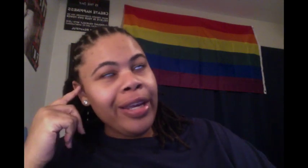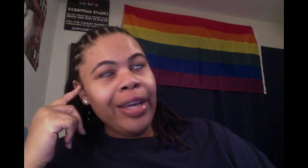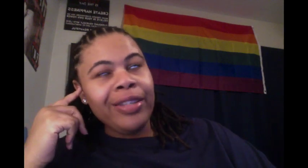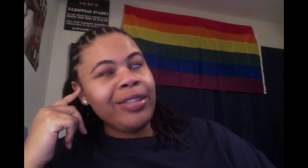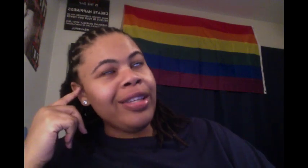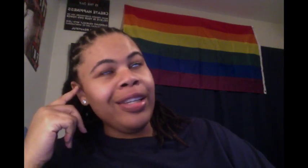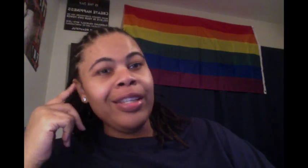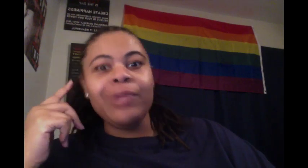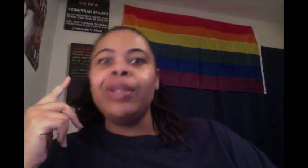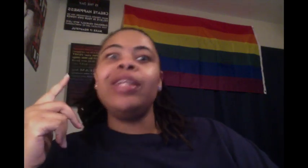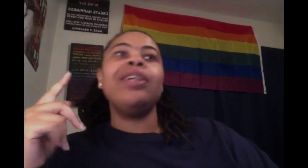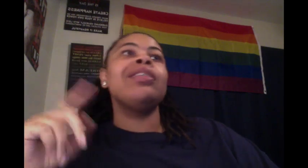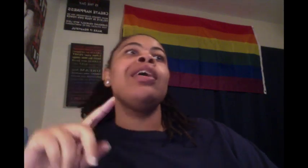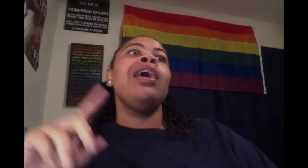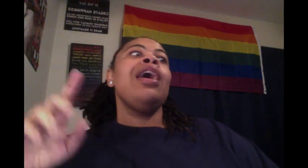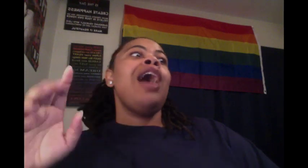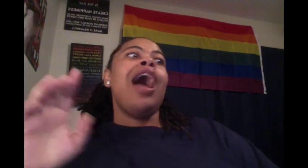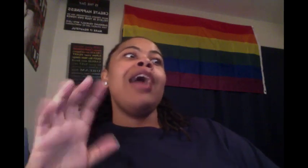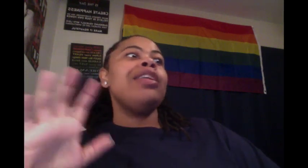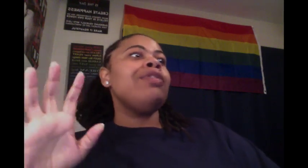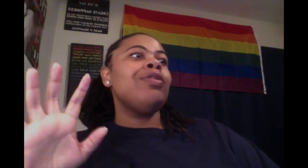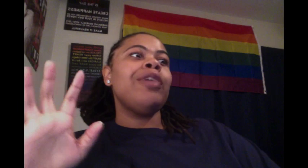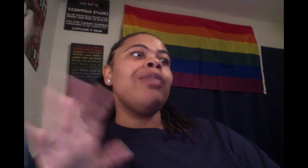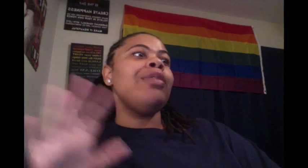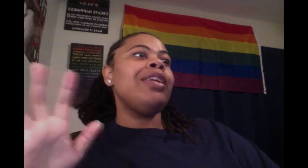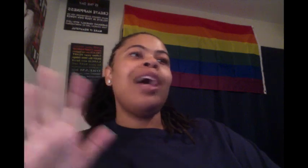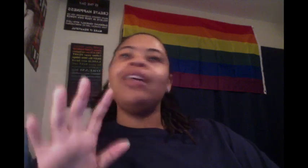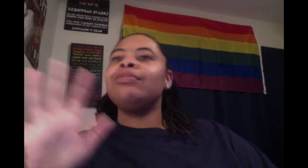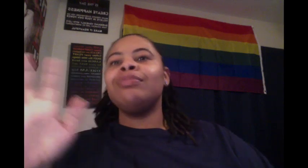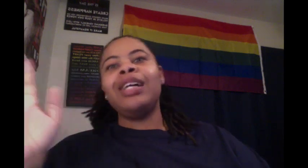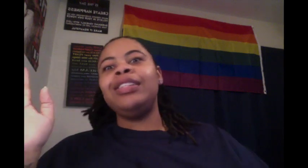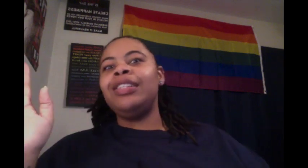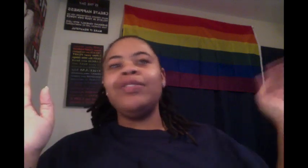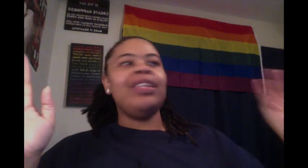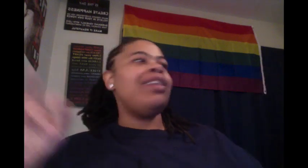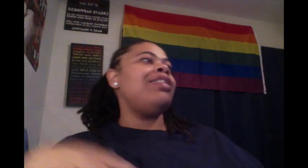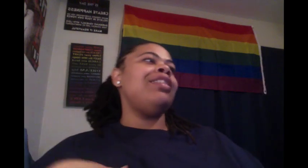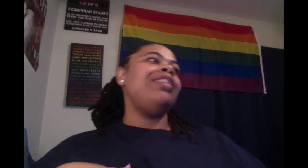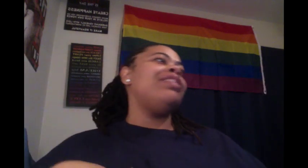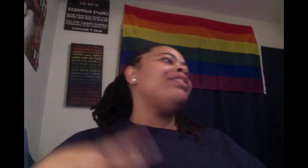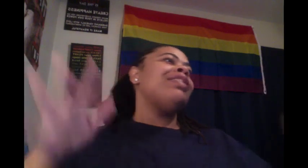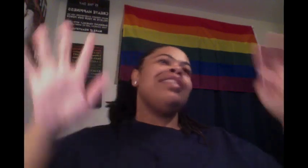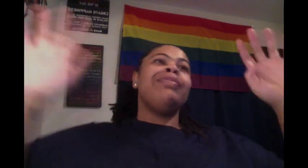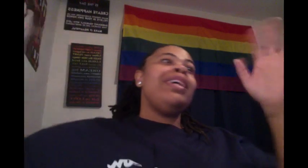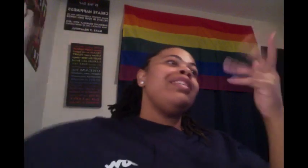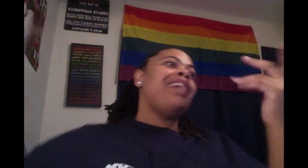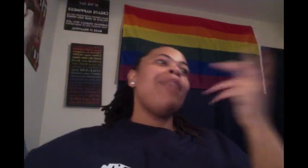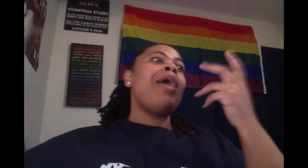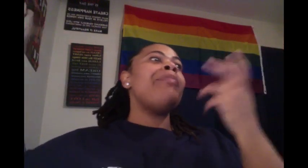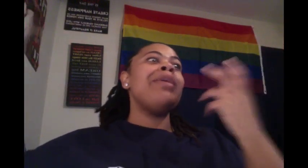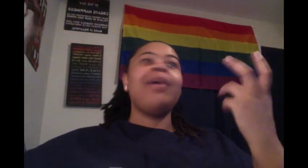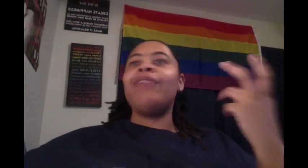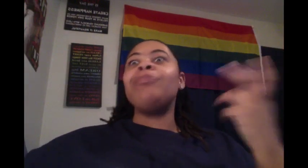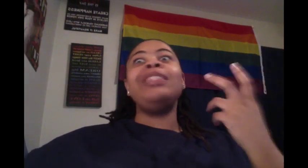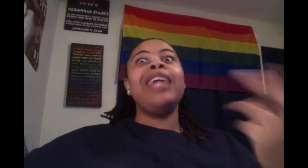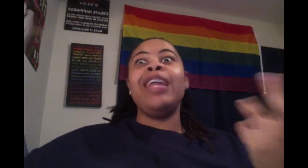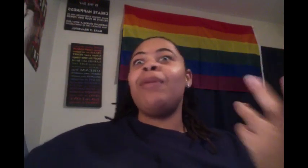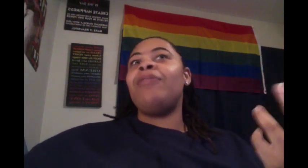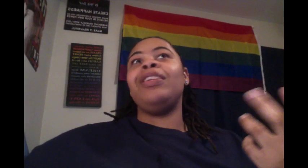guess it is what it is. I ain't even going to try to bring... I shouldn't even have said nothing in this. Because, bitch, I'm in my... I'm dead in my feelings